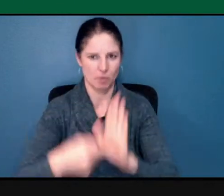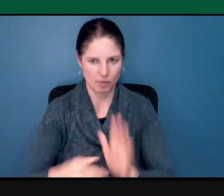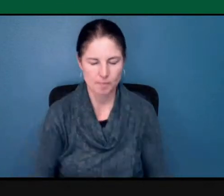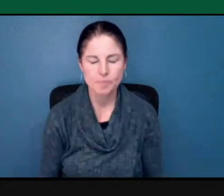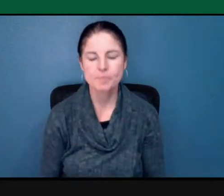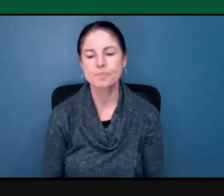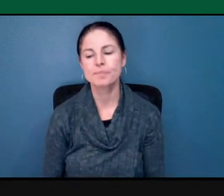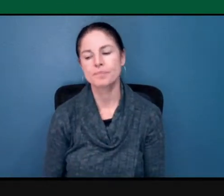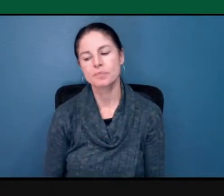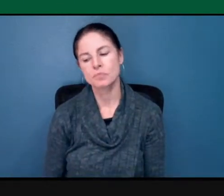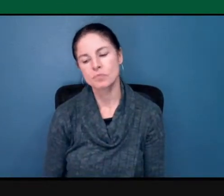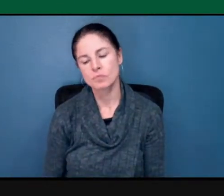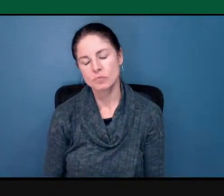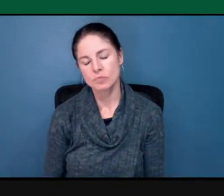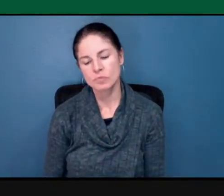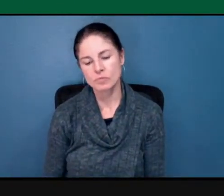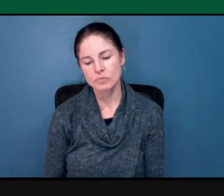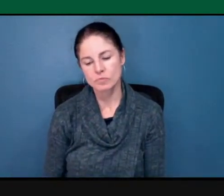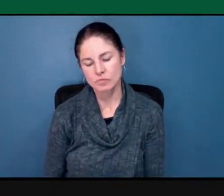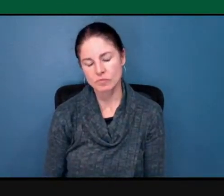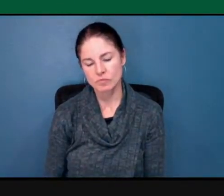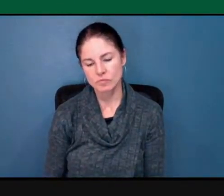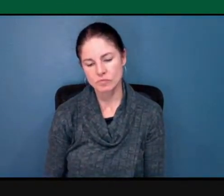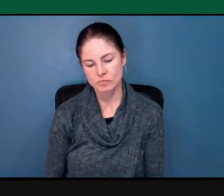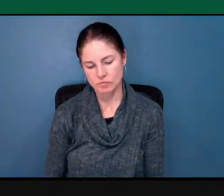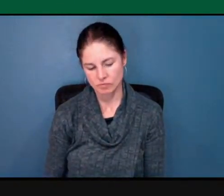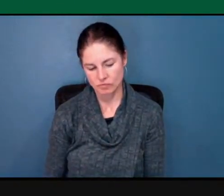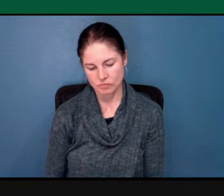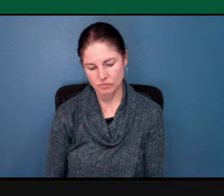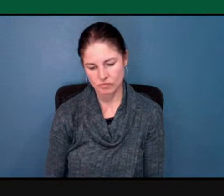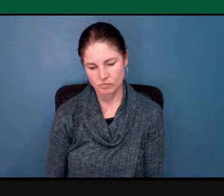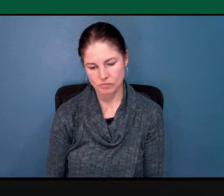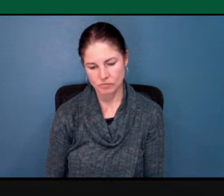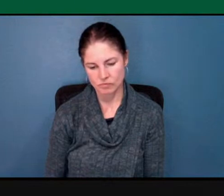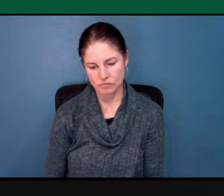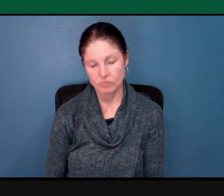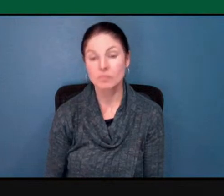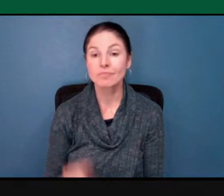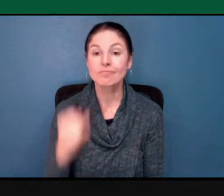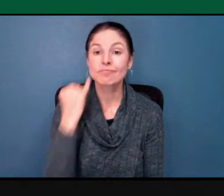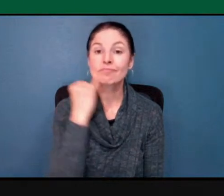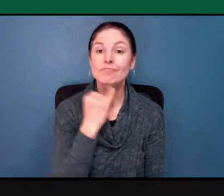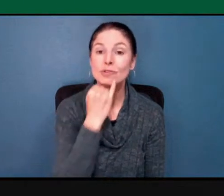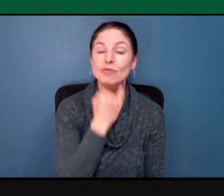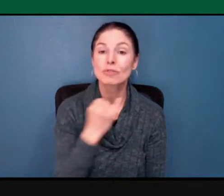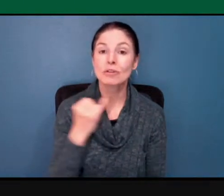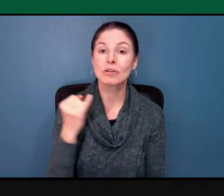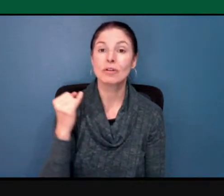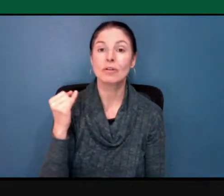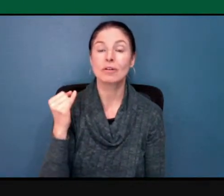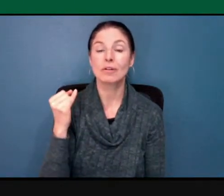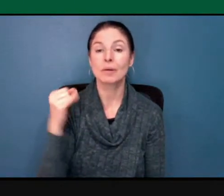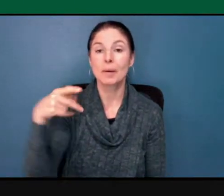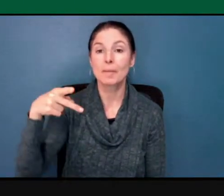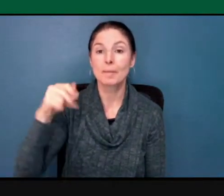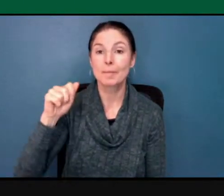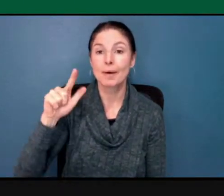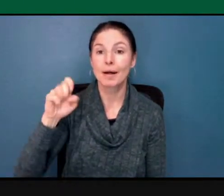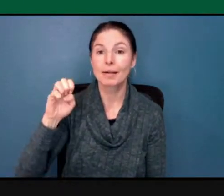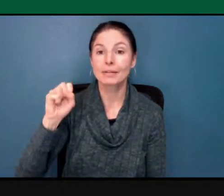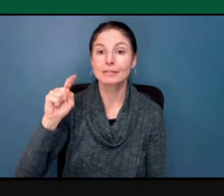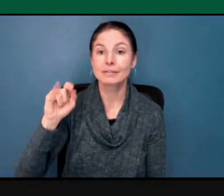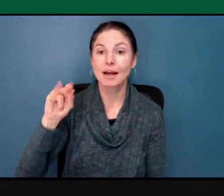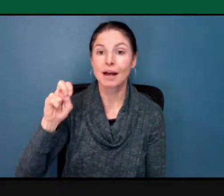the, in Israel and Palestine about a year ago, a year and a half ago,